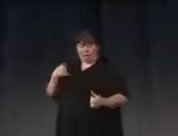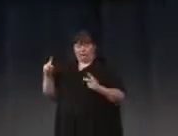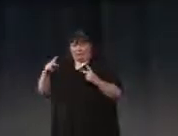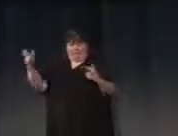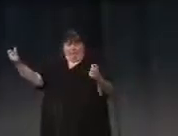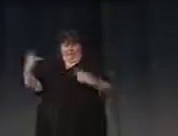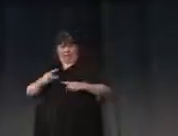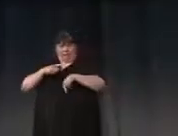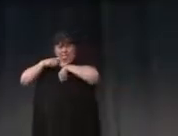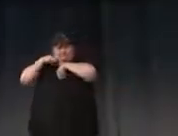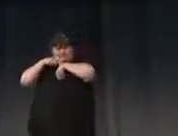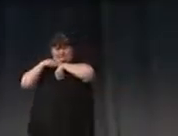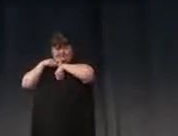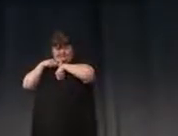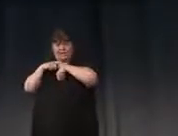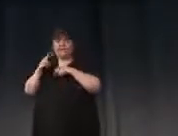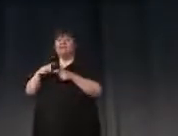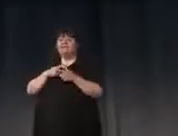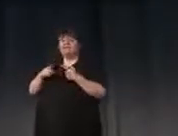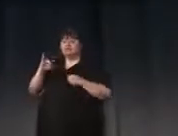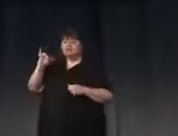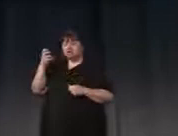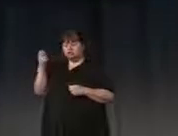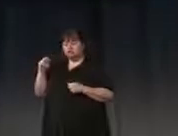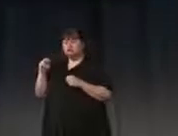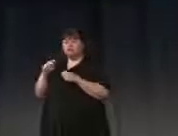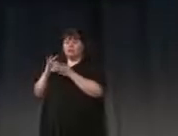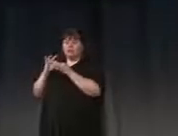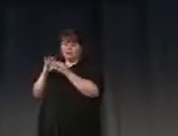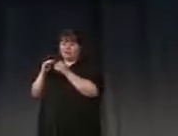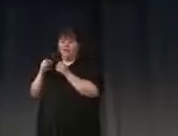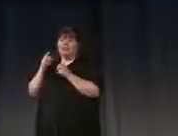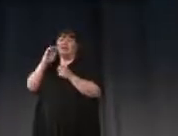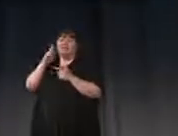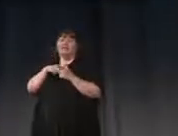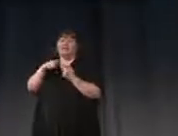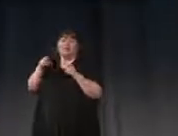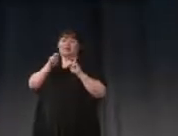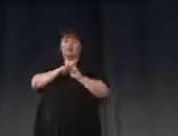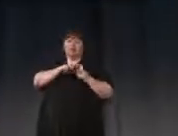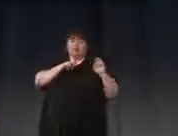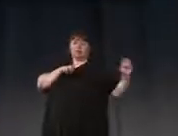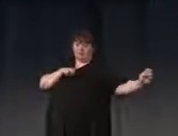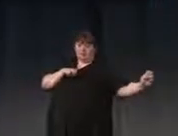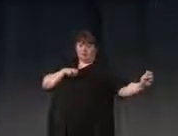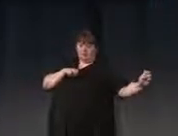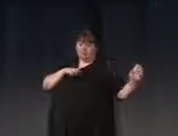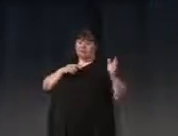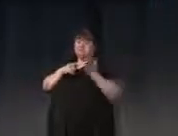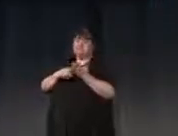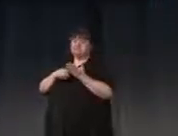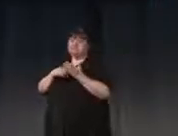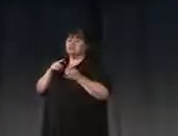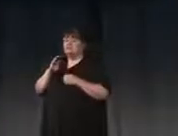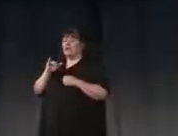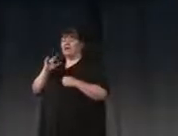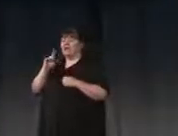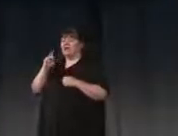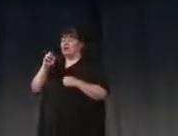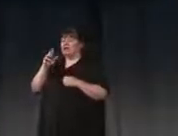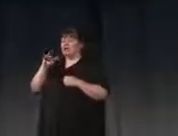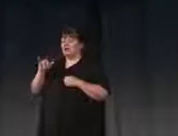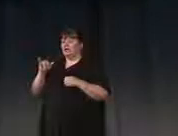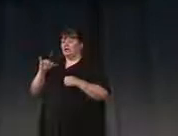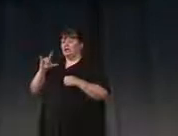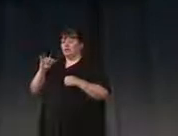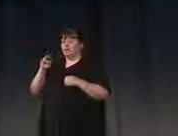like. And then we'll hear from Josh and then from all panelists and a discussion led by Carrie Lambert Beattie, an art historian